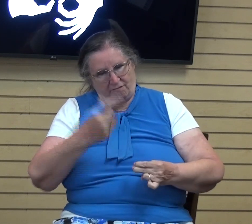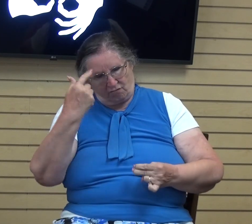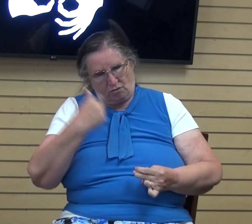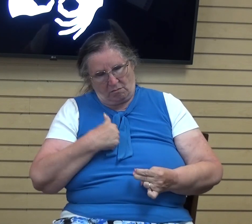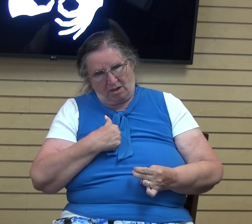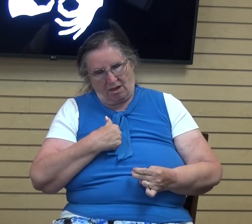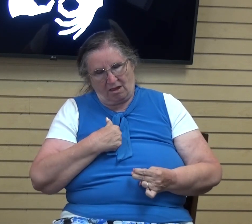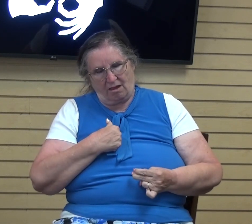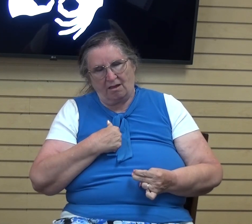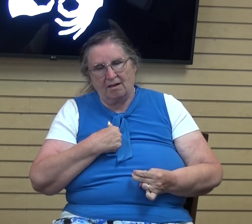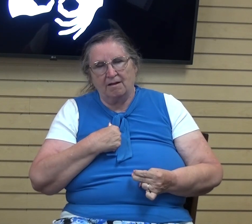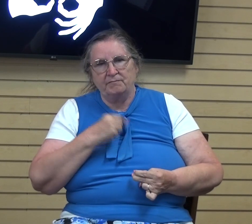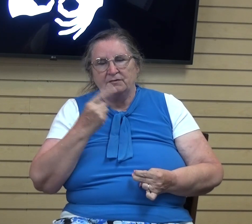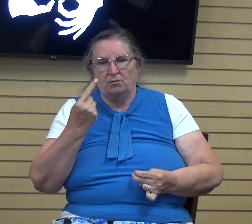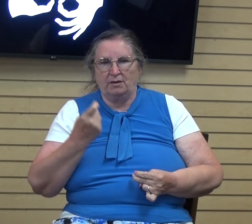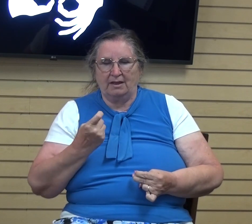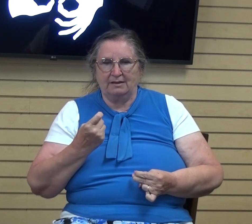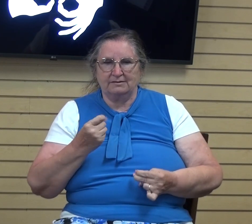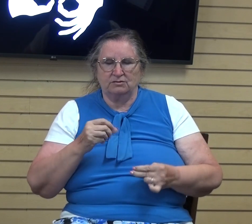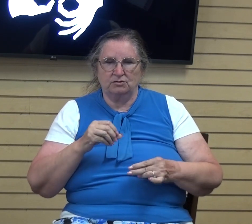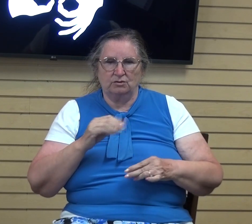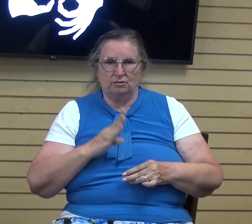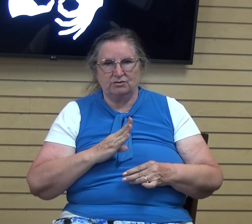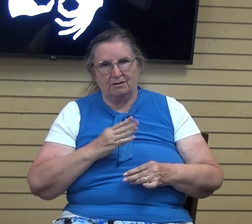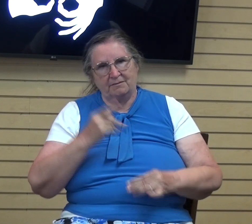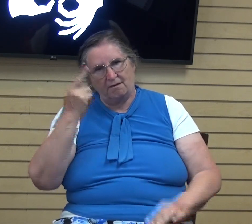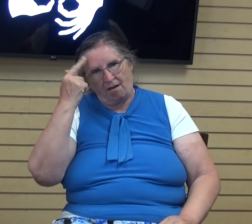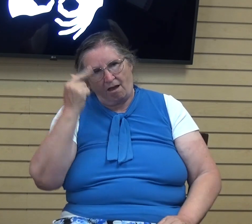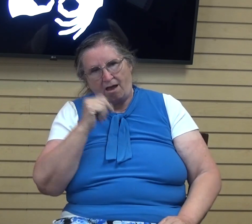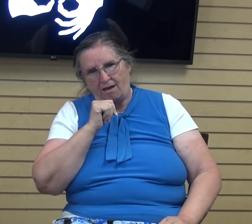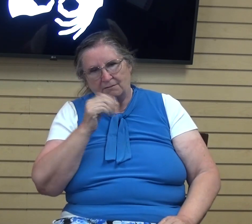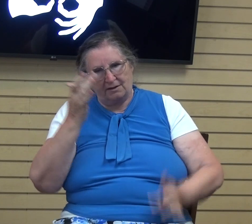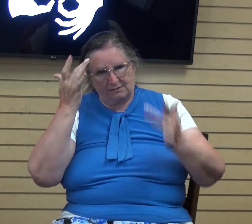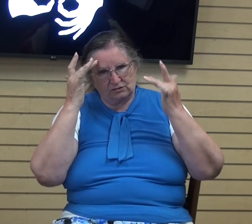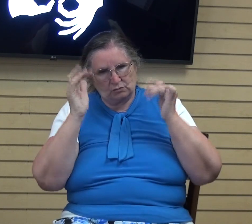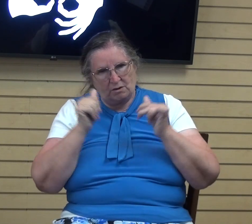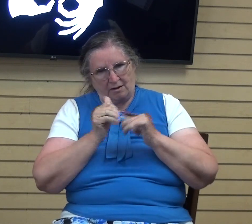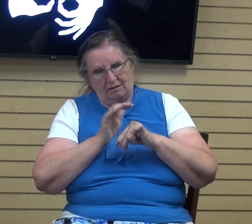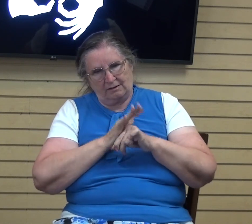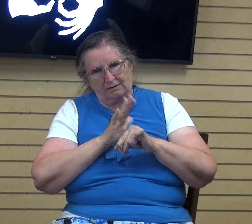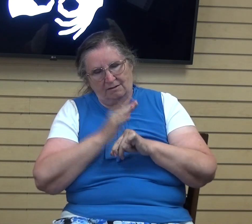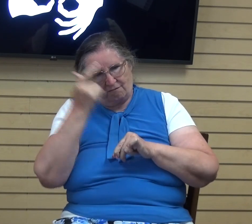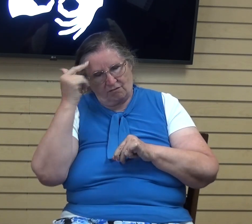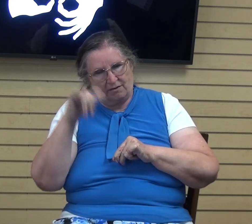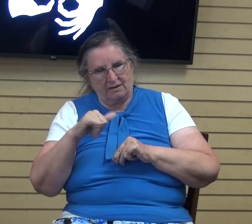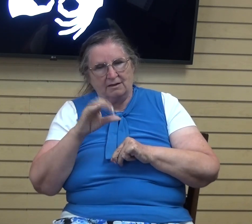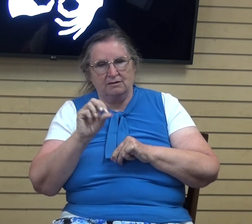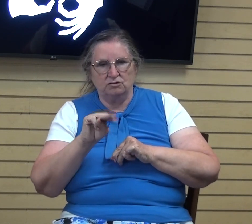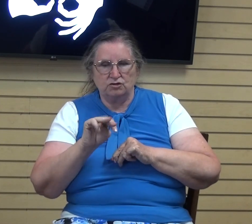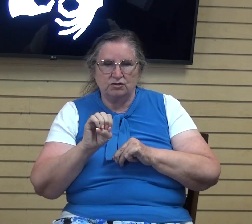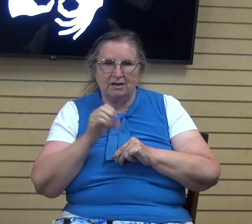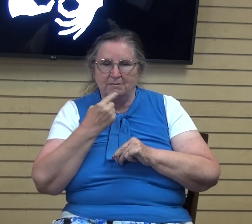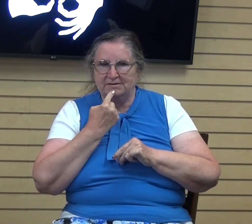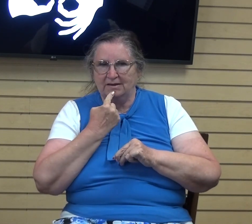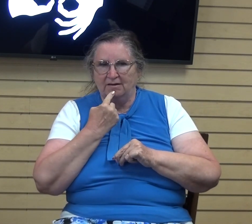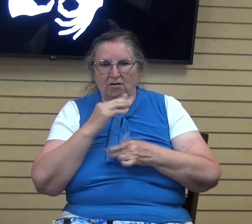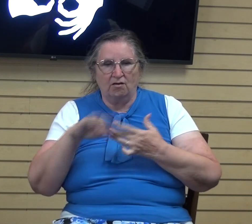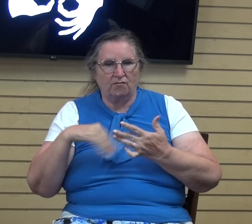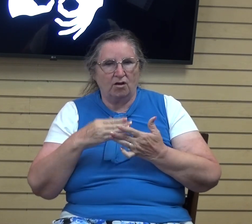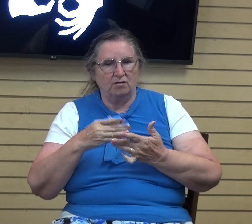sometimes we get asked to do tasks and we think, oh, I'm not smart enough to do that. Well, in James, God tells us for all those who lack wisdom,